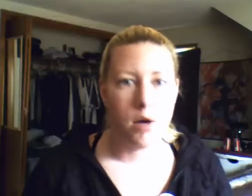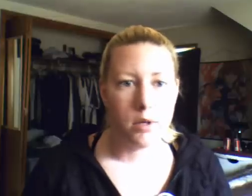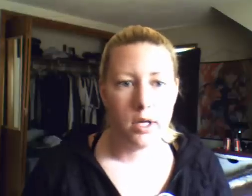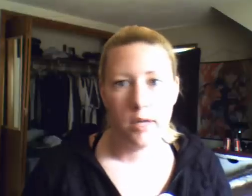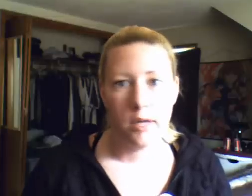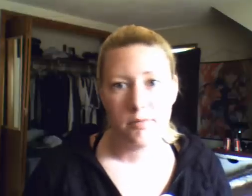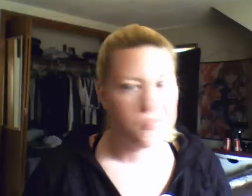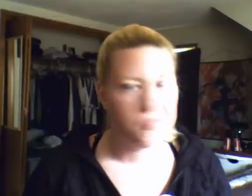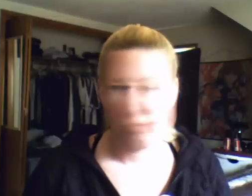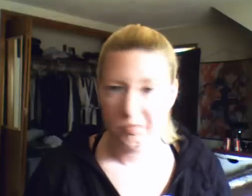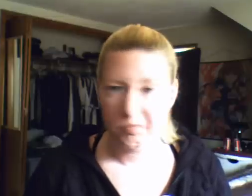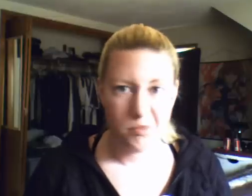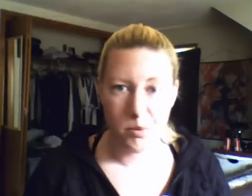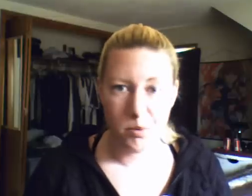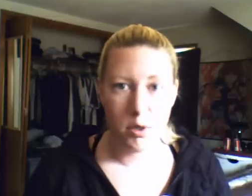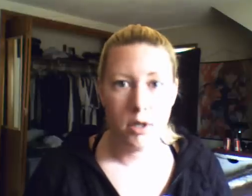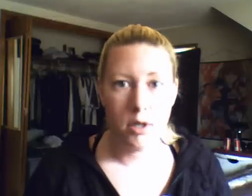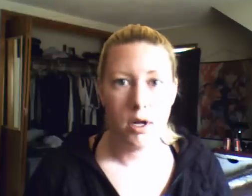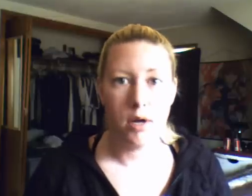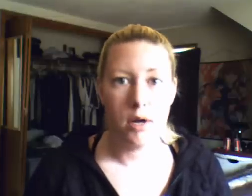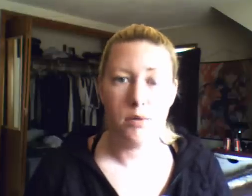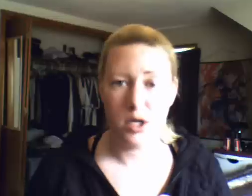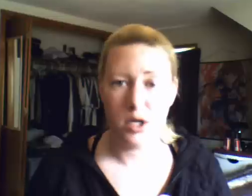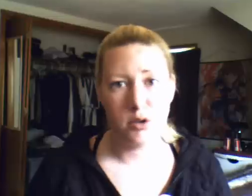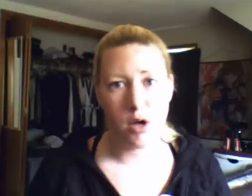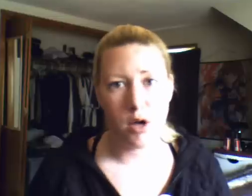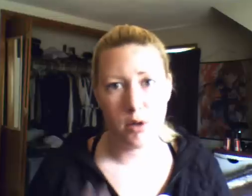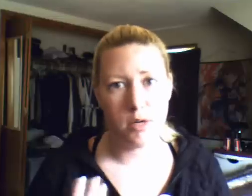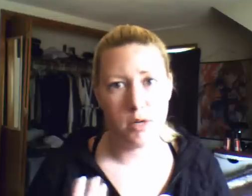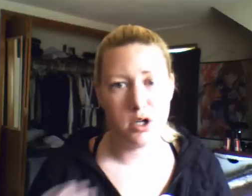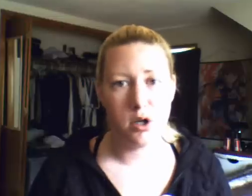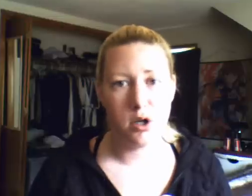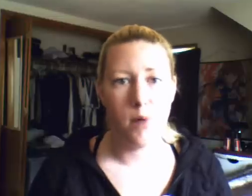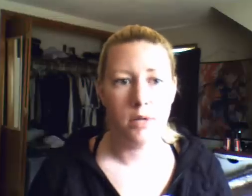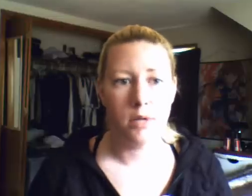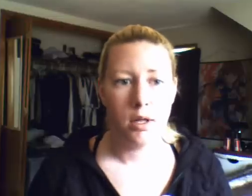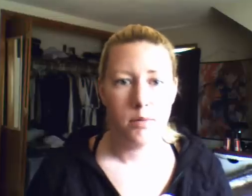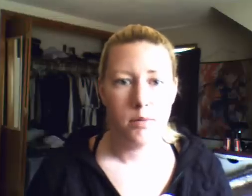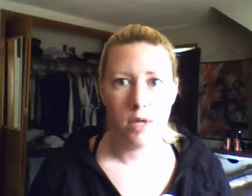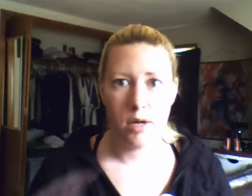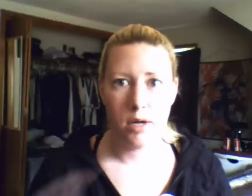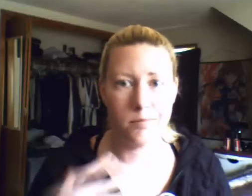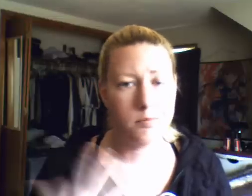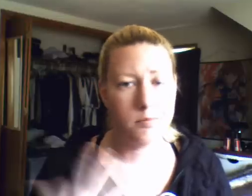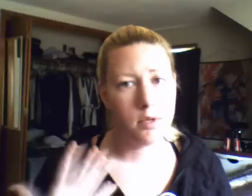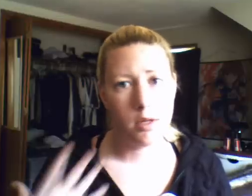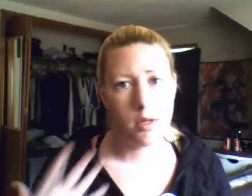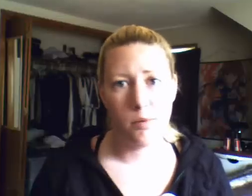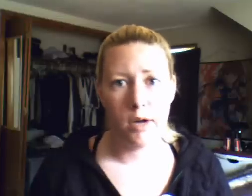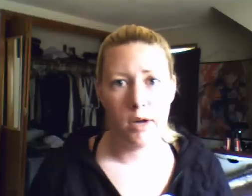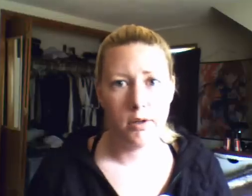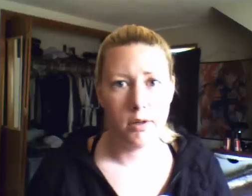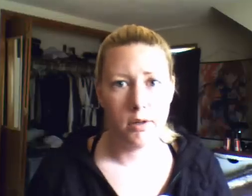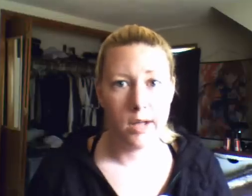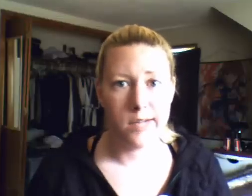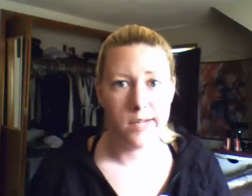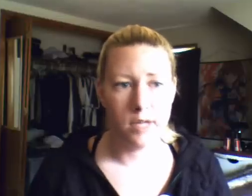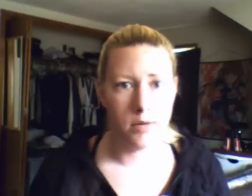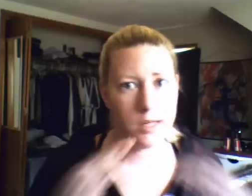awkwardly no more when I do talk though it does show but compared to the last video